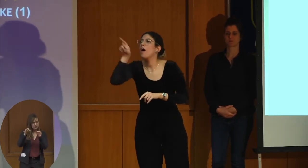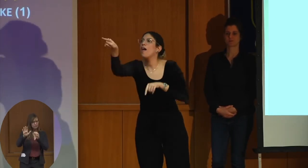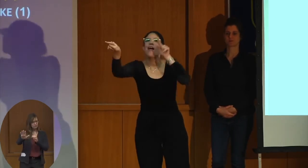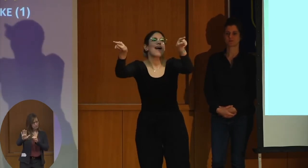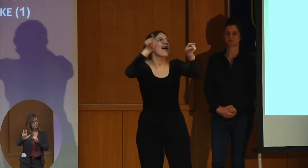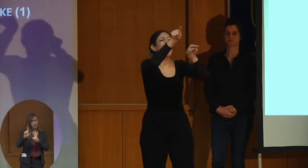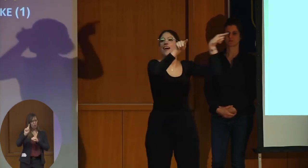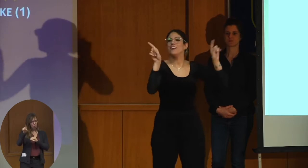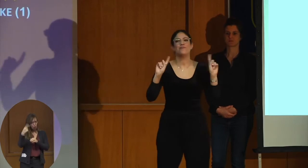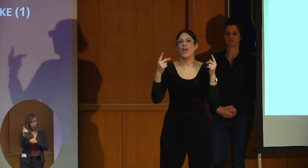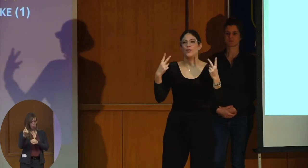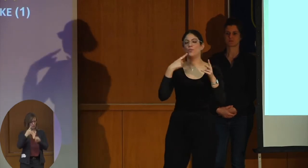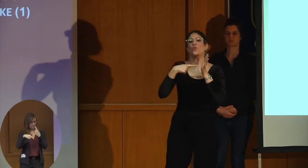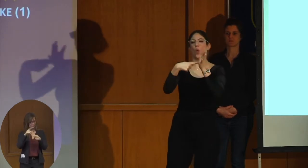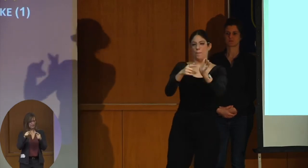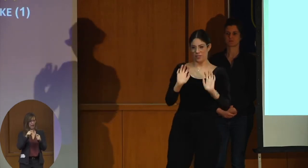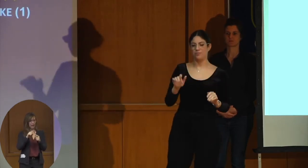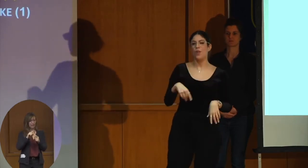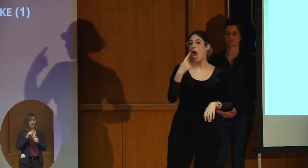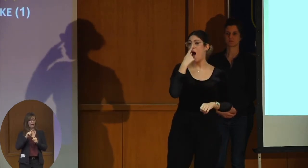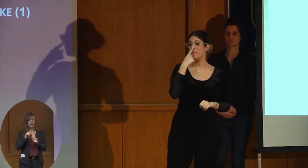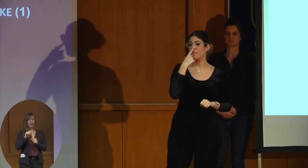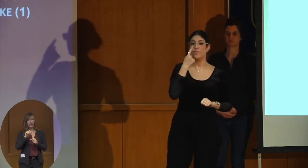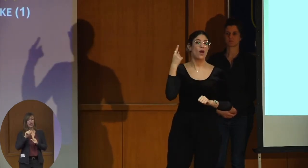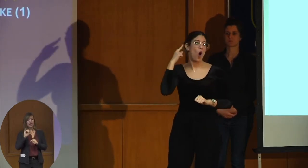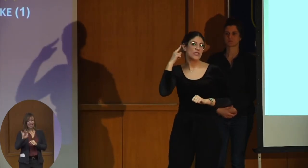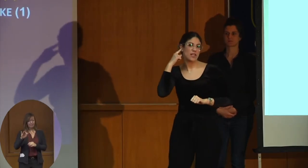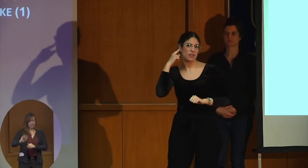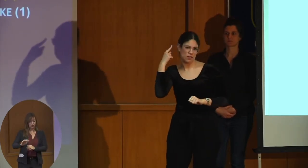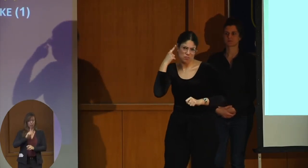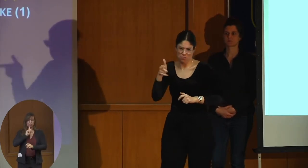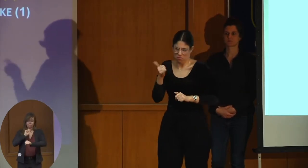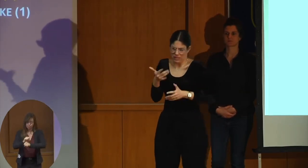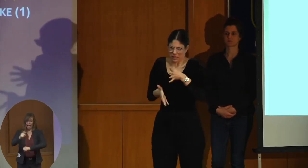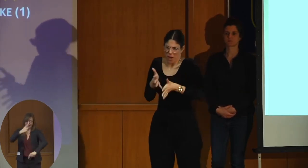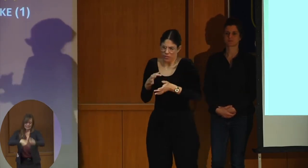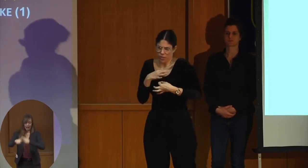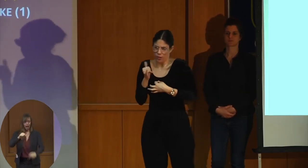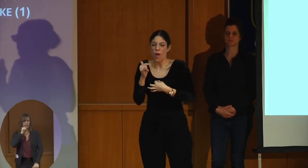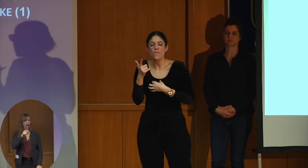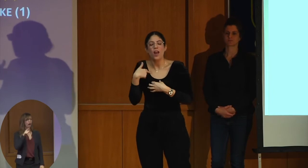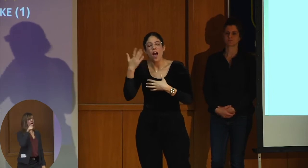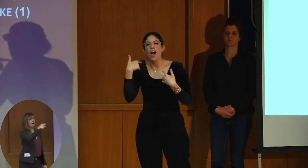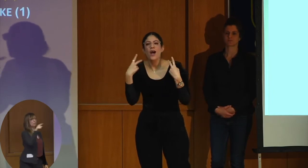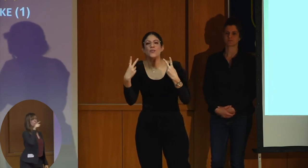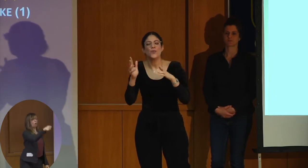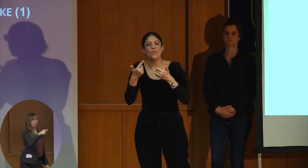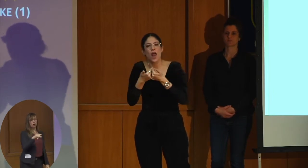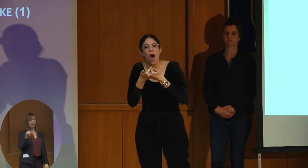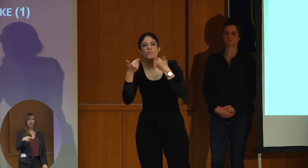only sign it, not when the children are pointing to things. Let's say, ear or nose, they can point